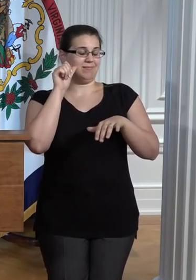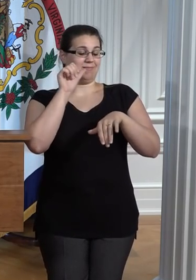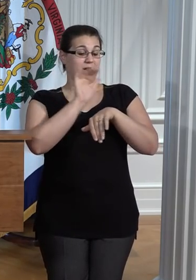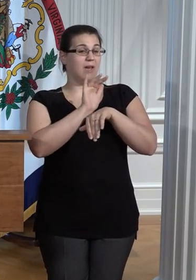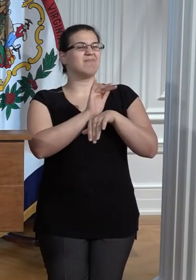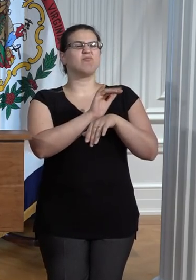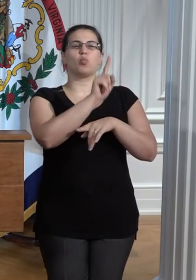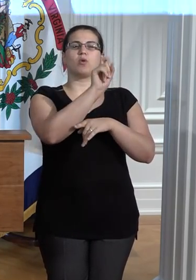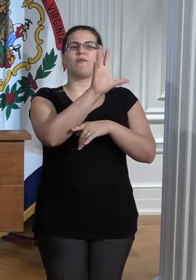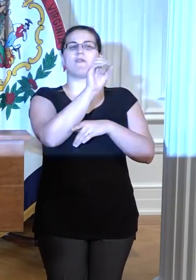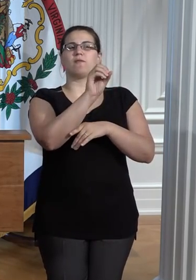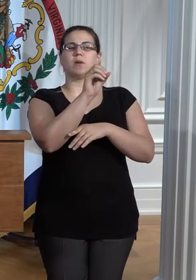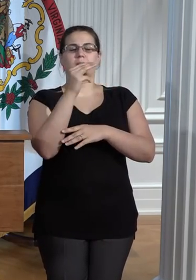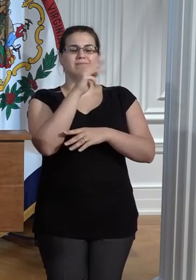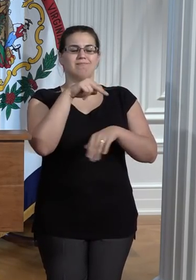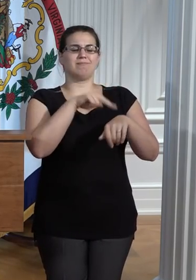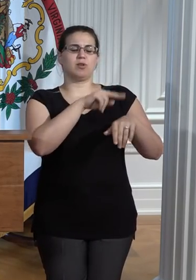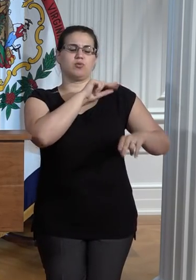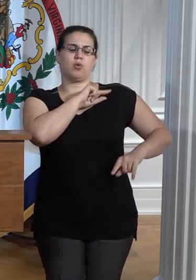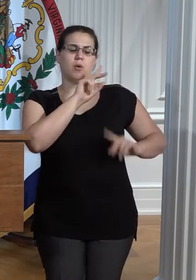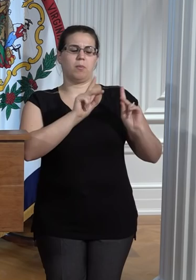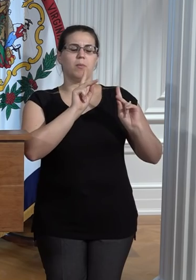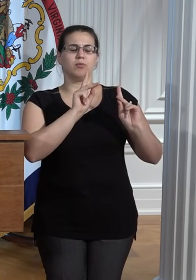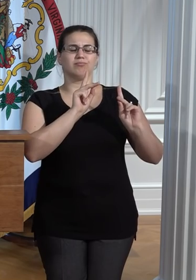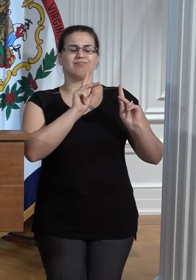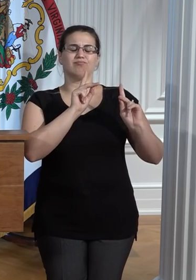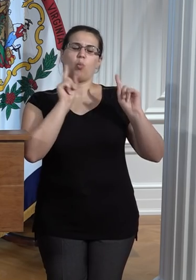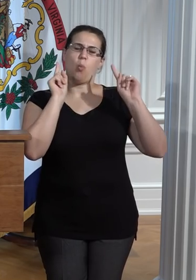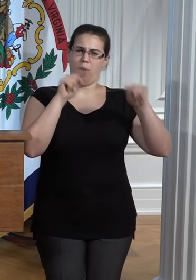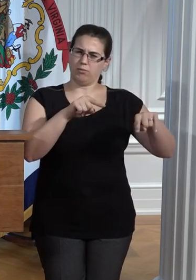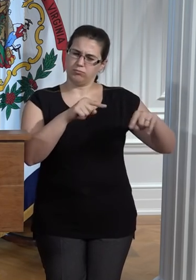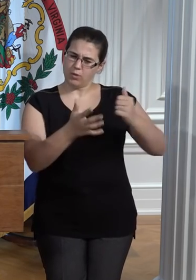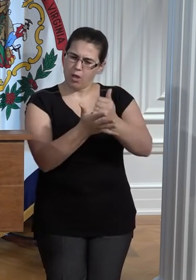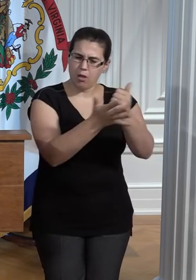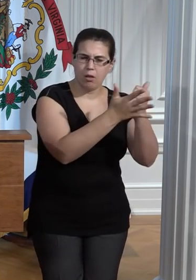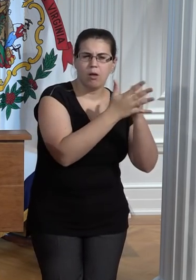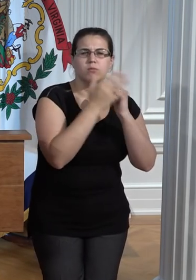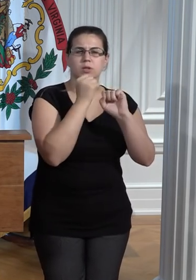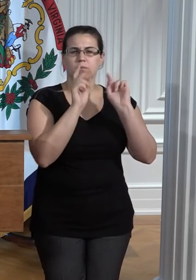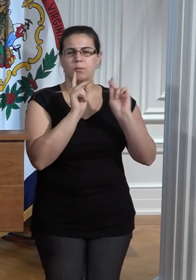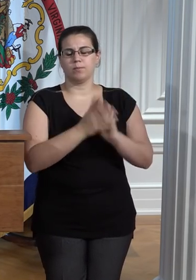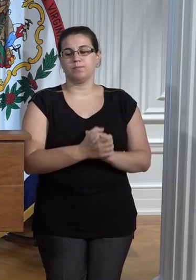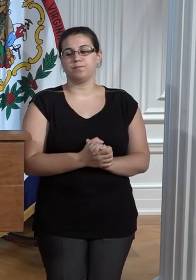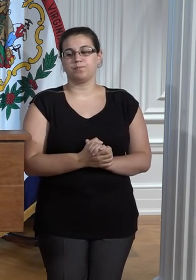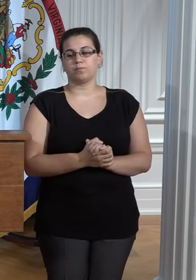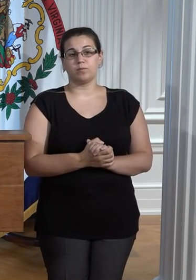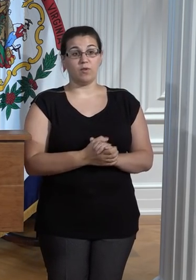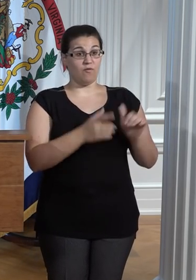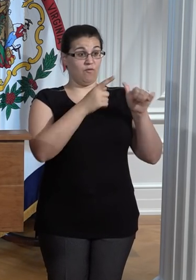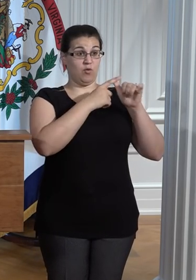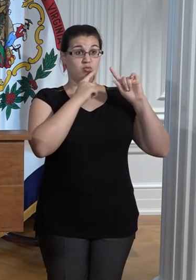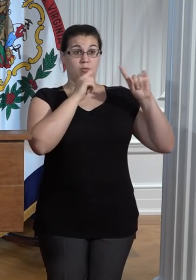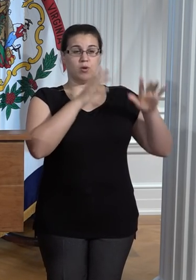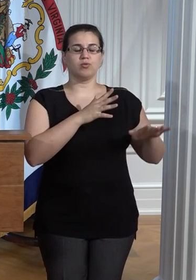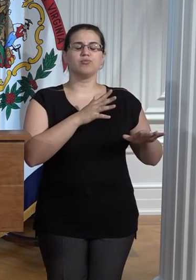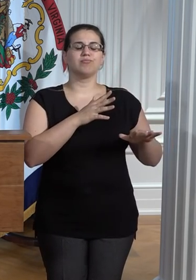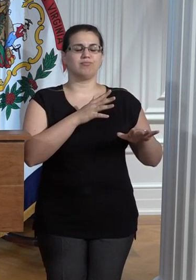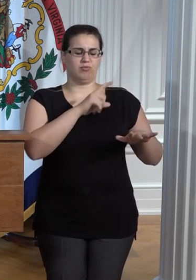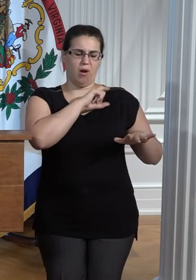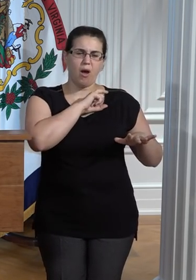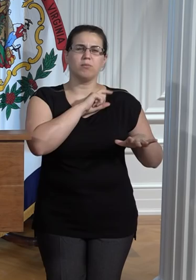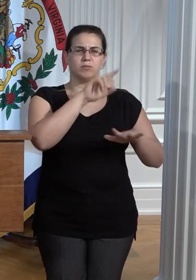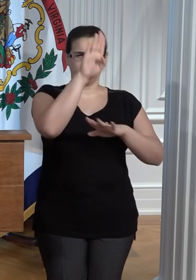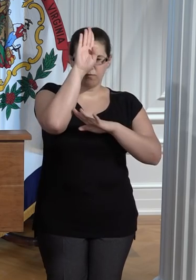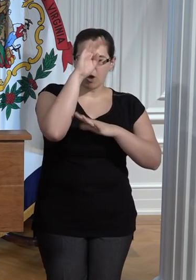assist with rescue and response efforts. Our first responders and local emergency management officials have been